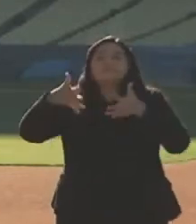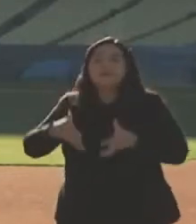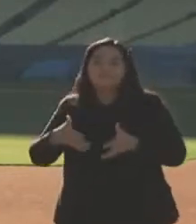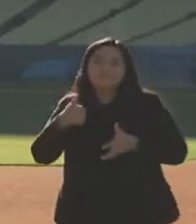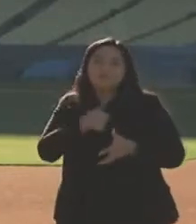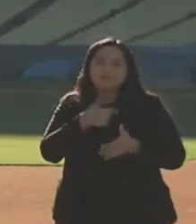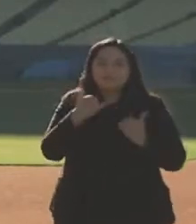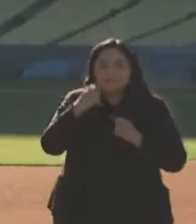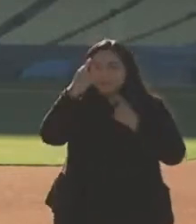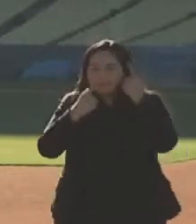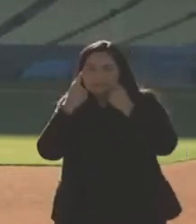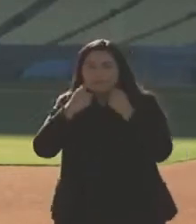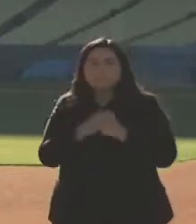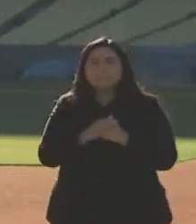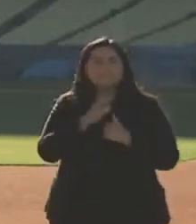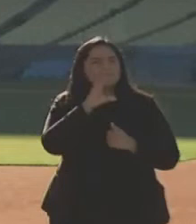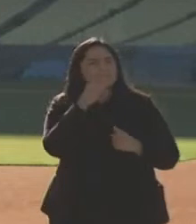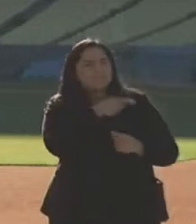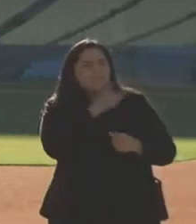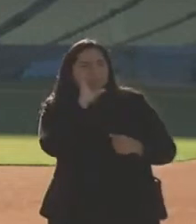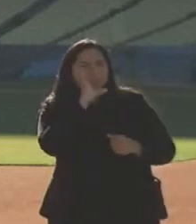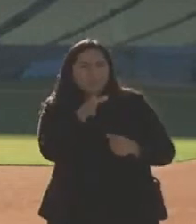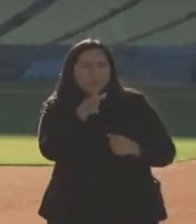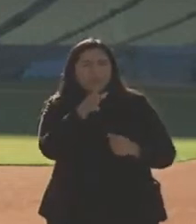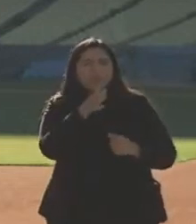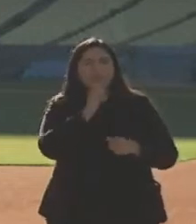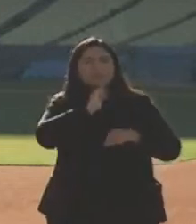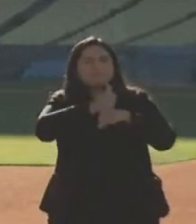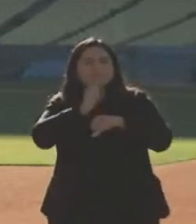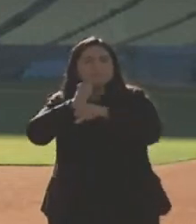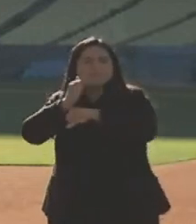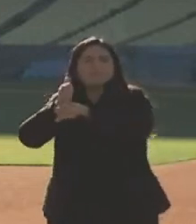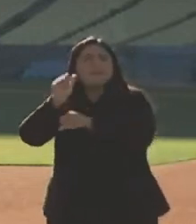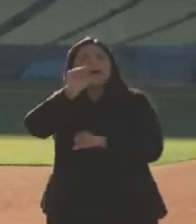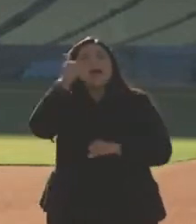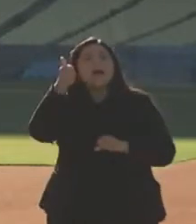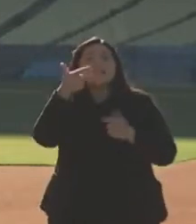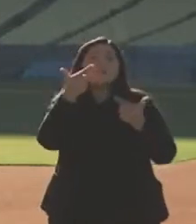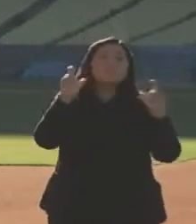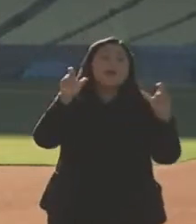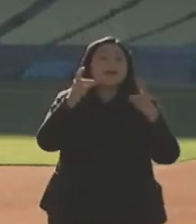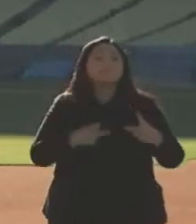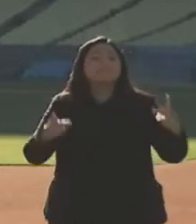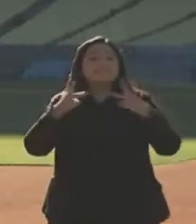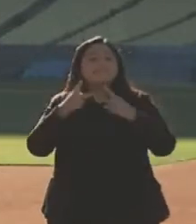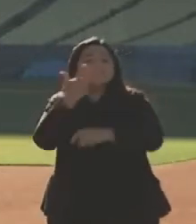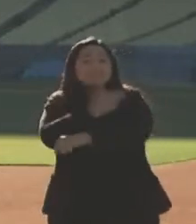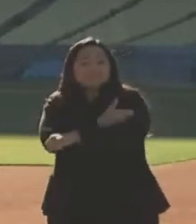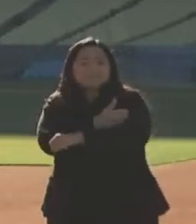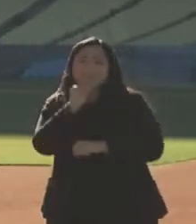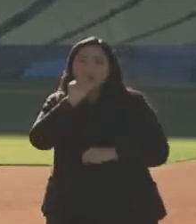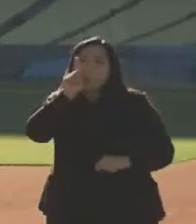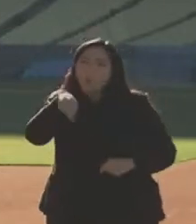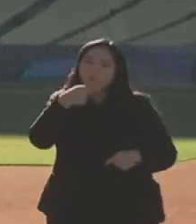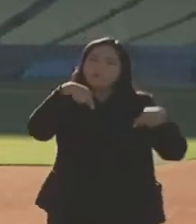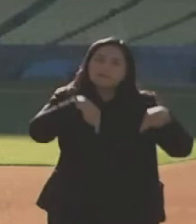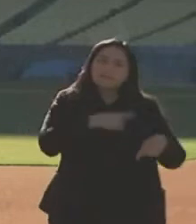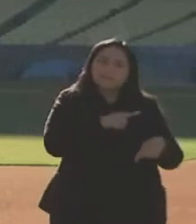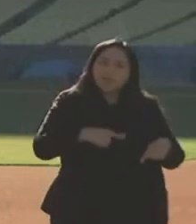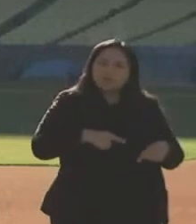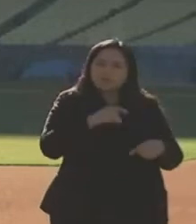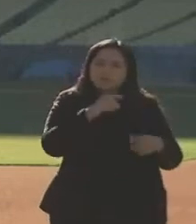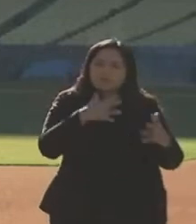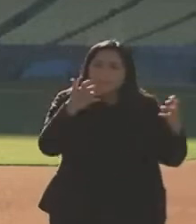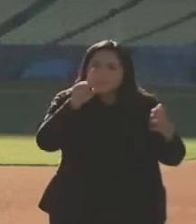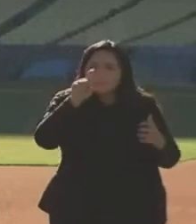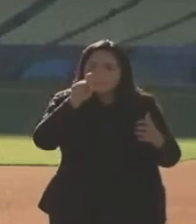And are you gonna be standing up other mass vaccination sites besides Dodger Stadium? We hope to, absolutely, and we're ready to. Initially, the county